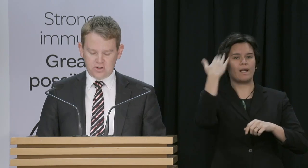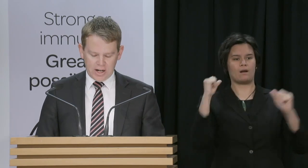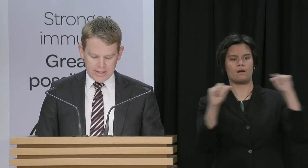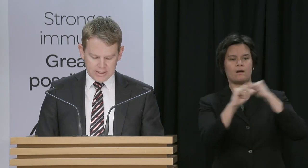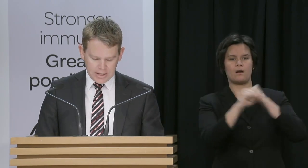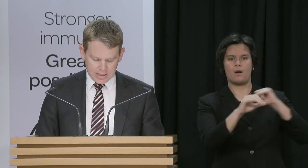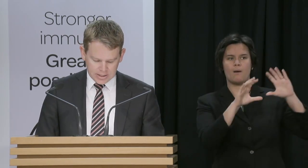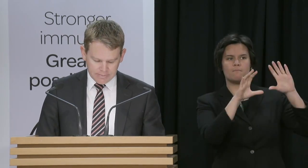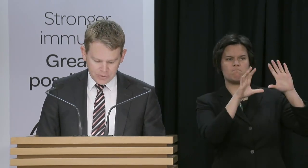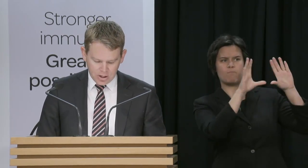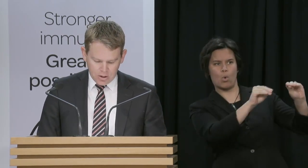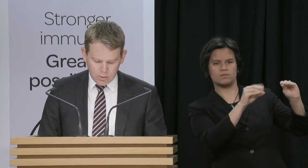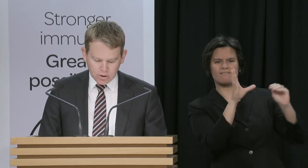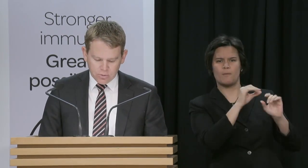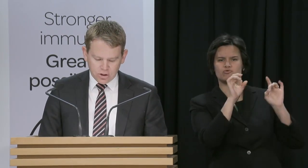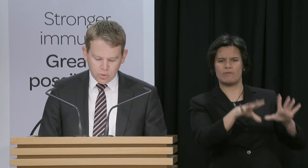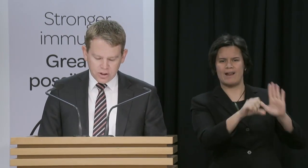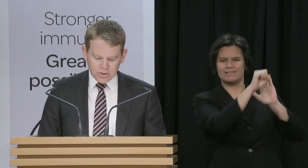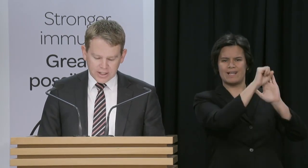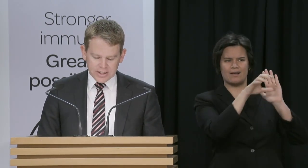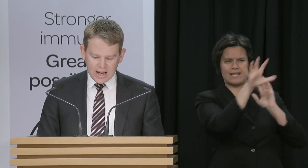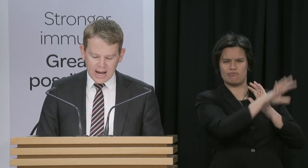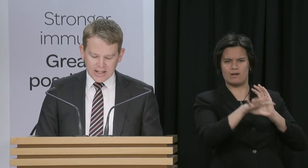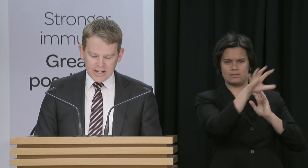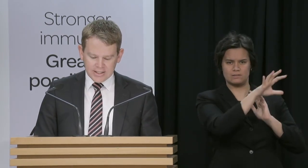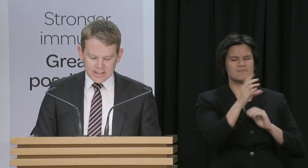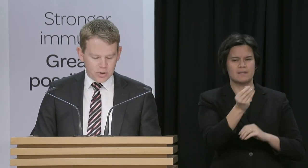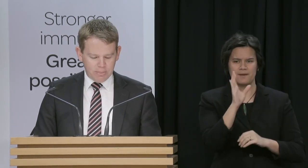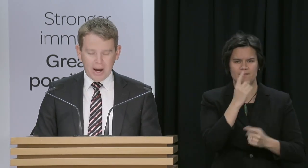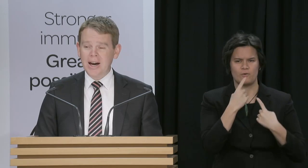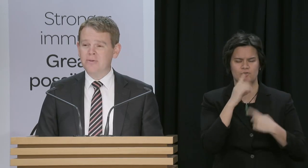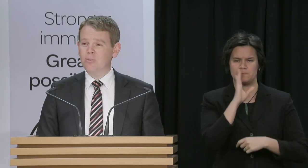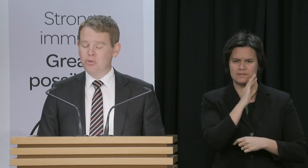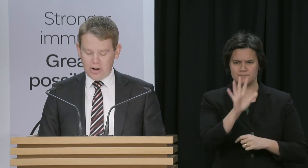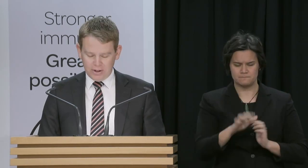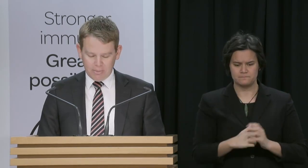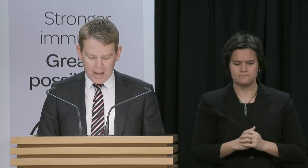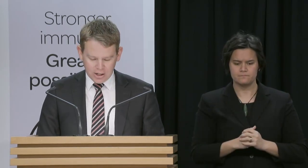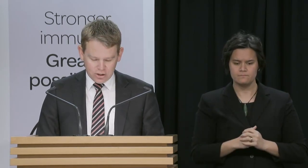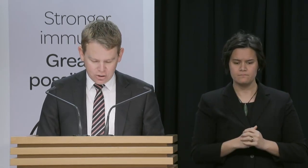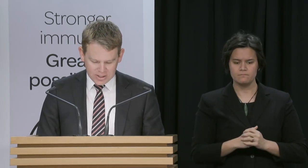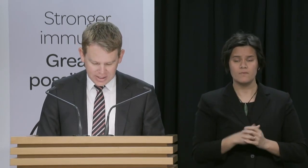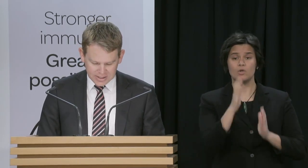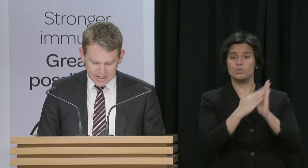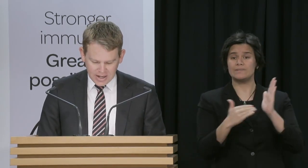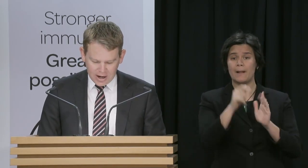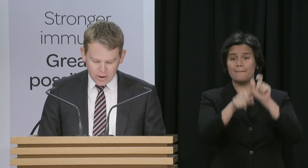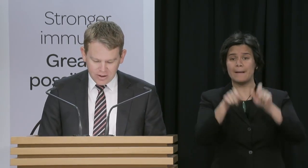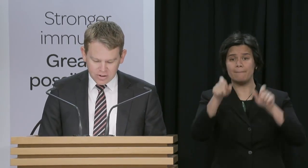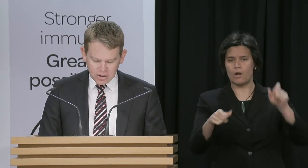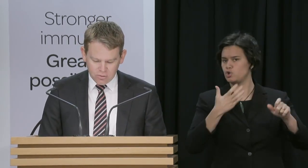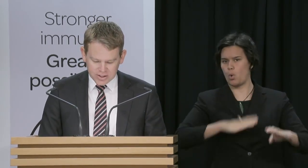those Australian states. We want to ensure that New Zealanders aren't unnecessarily barred from travelling back to New Zealand,